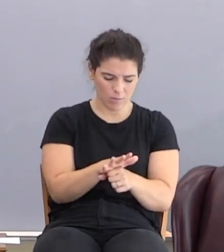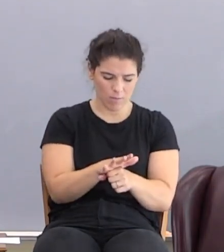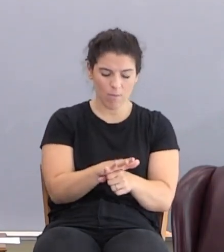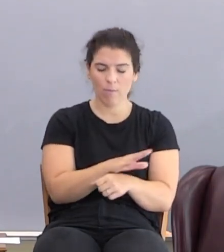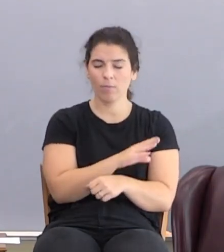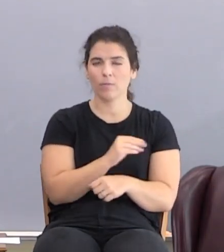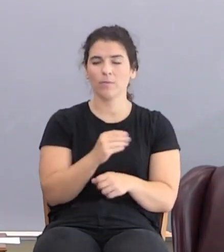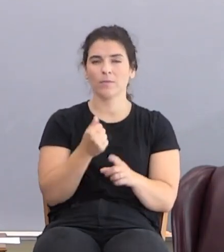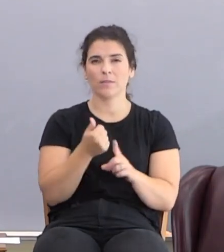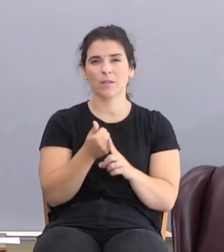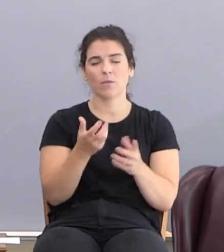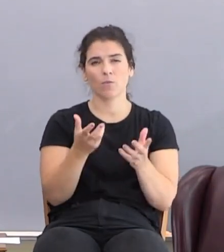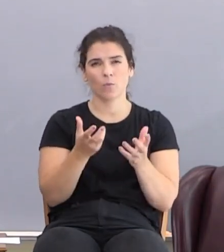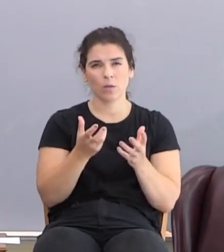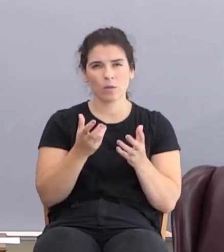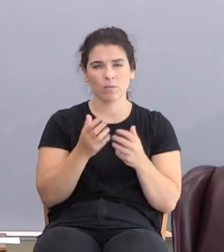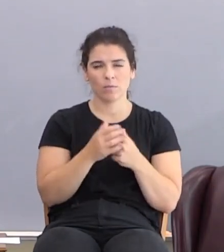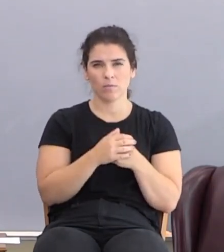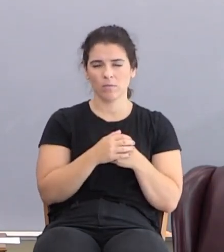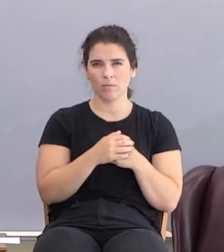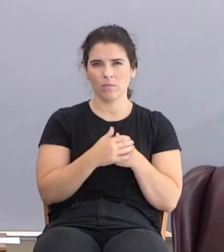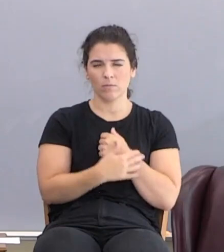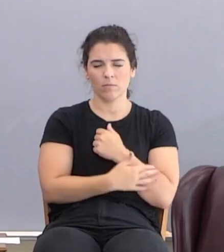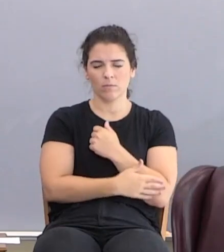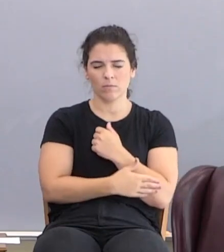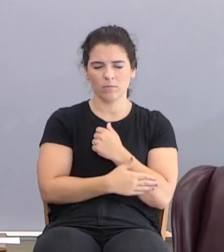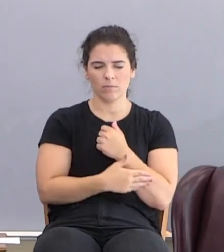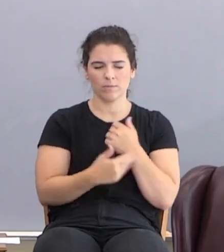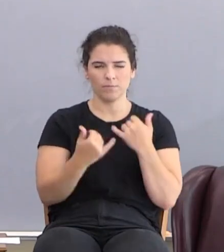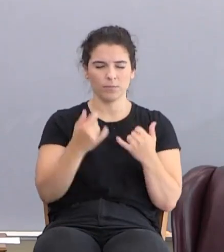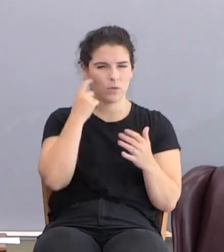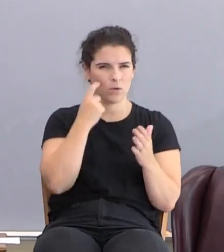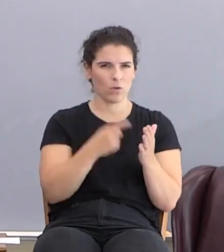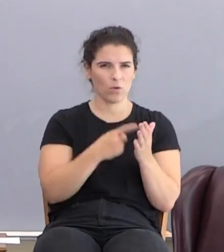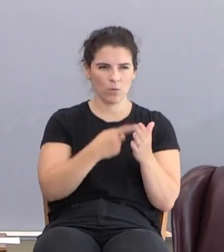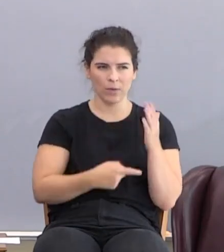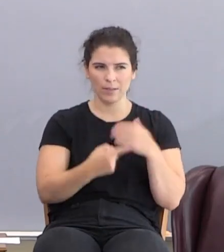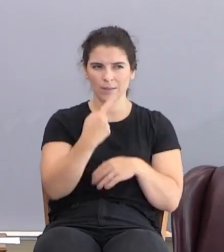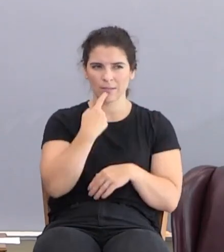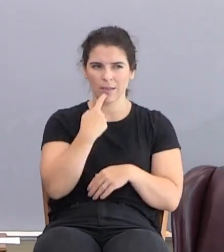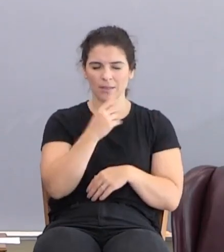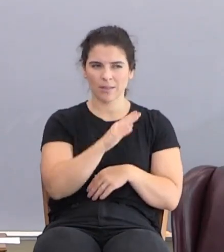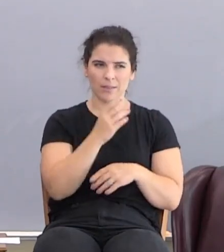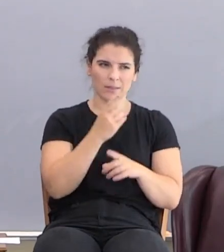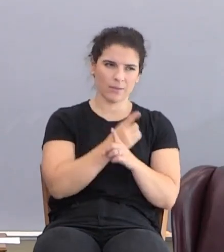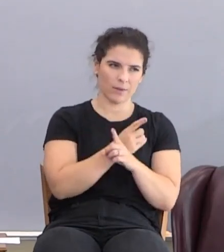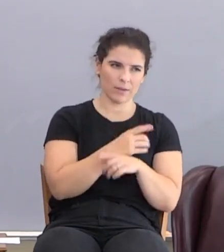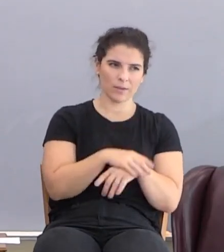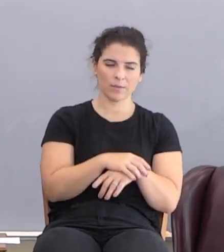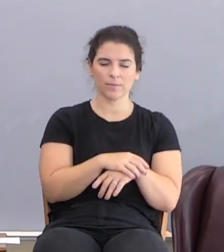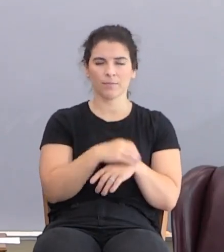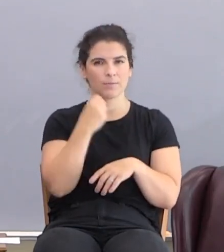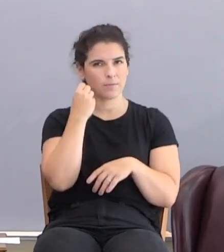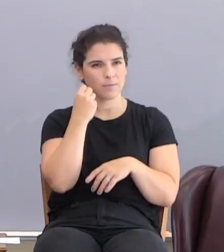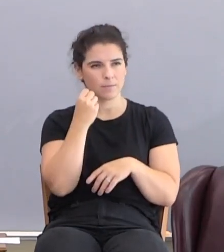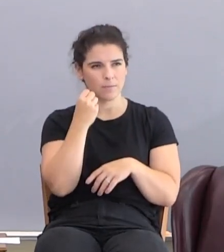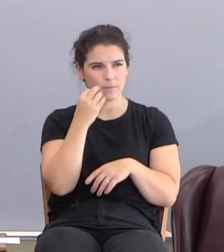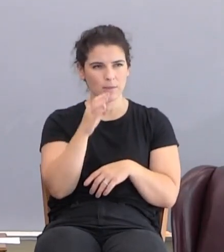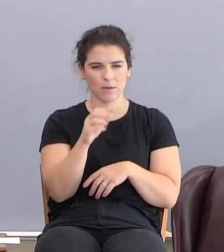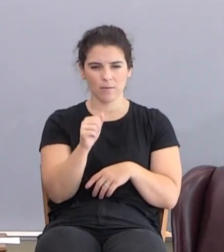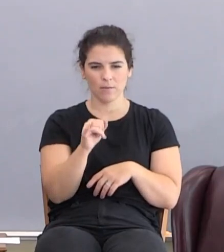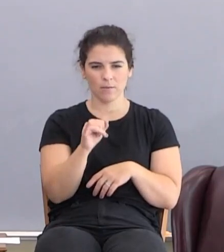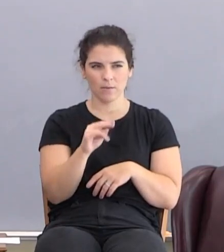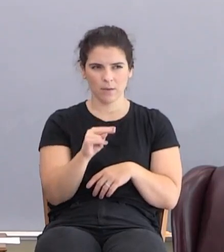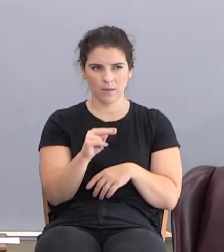and self-will. But now notice what he says in his defense. If Cain, verse 24, if